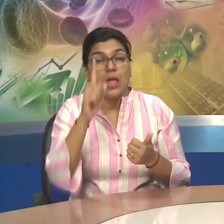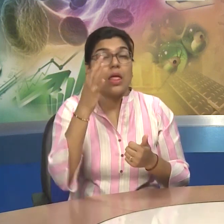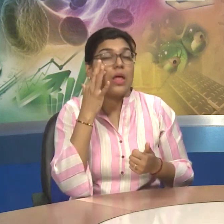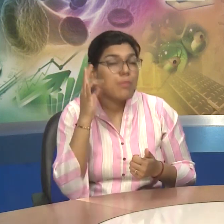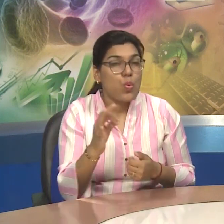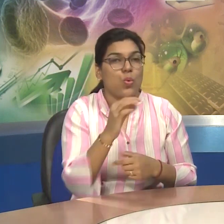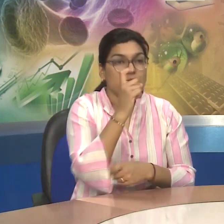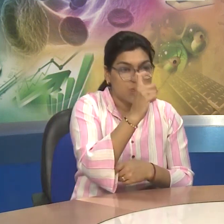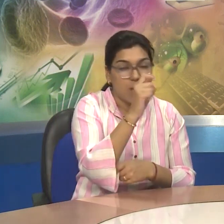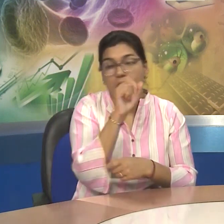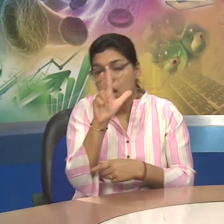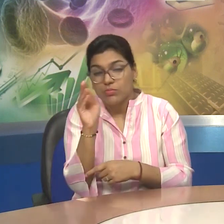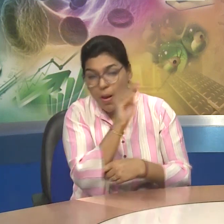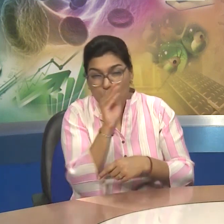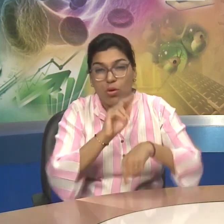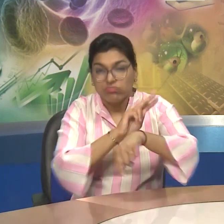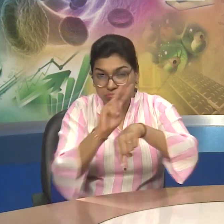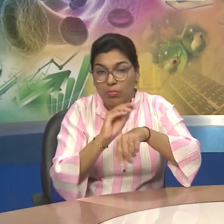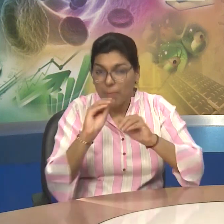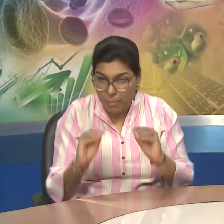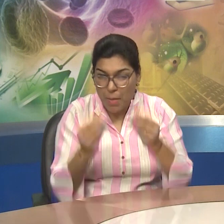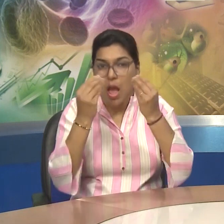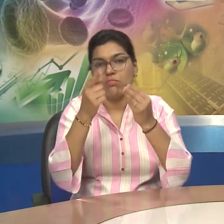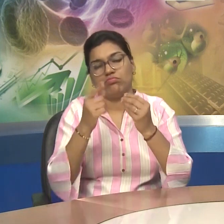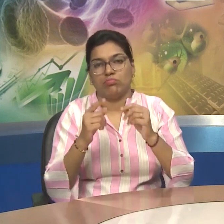It's Important To Take Seven To Eight Sleep